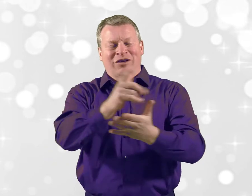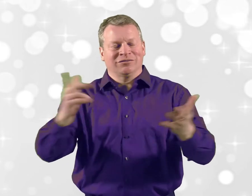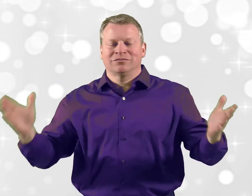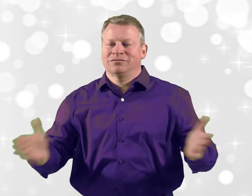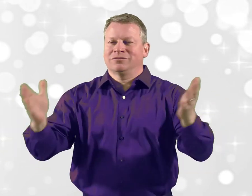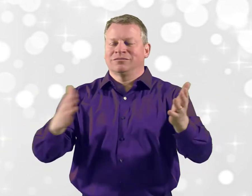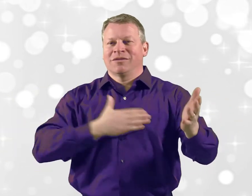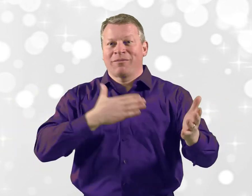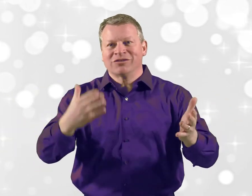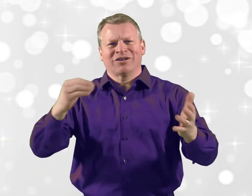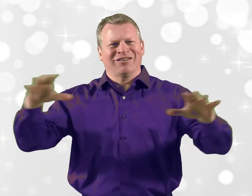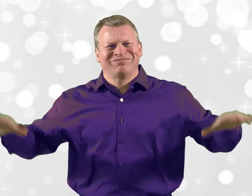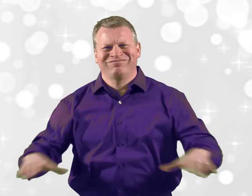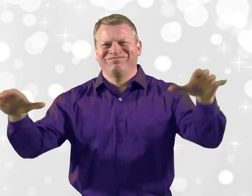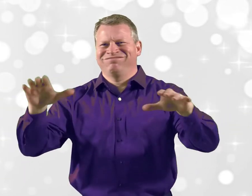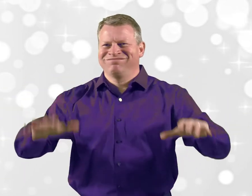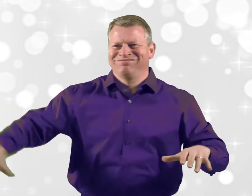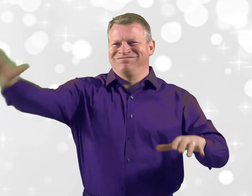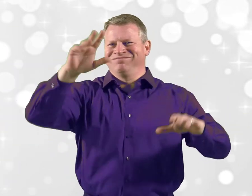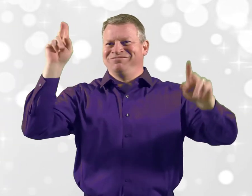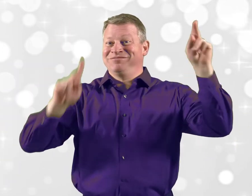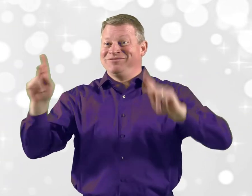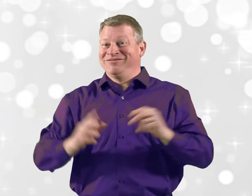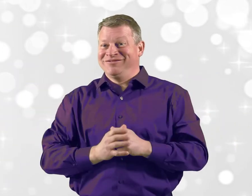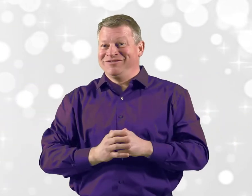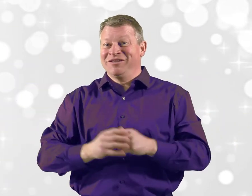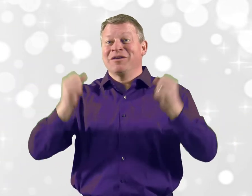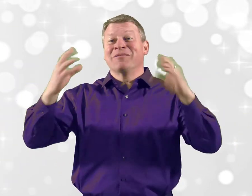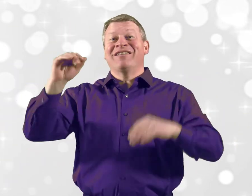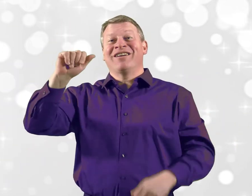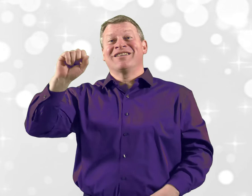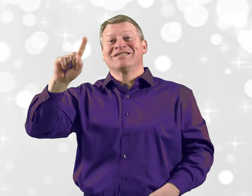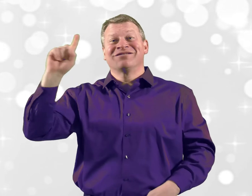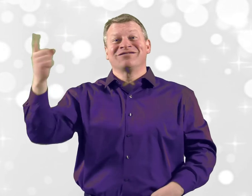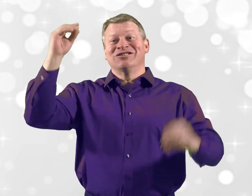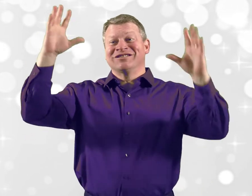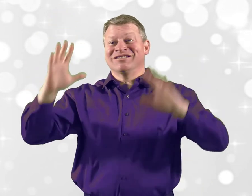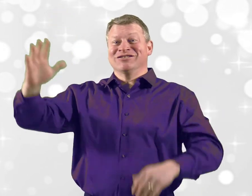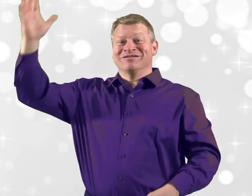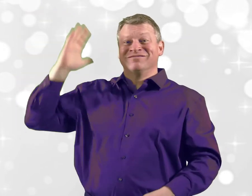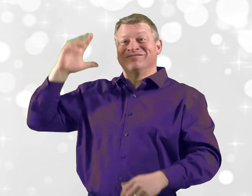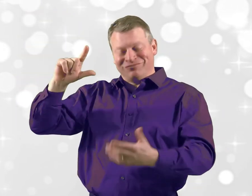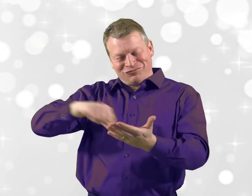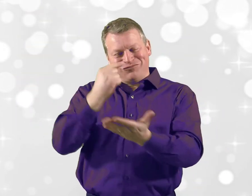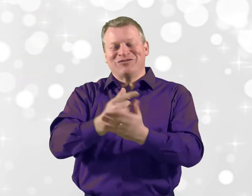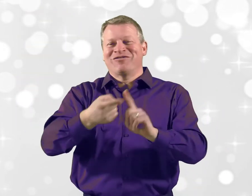of slavery, and women's rights encouraged compassion and social action. Many of ASD's first teachers